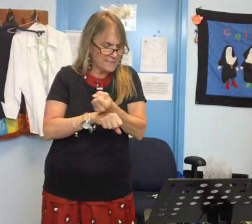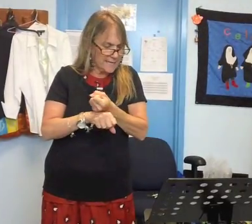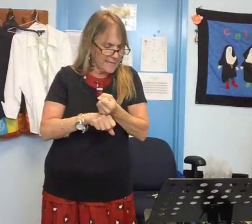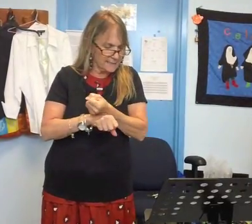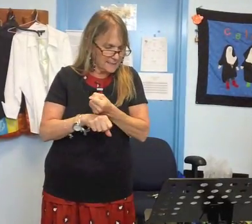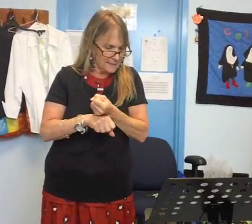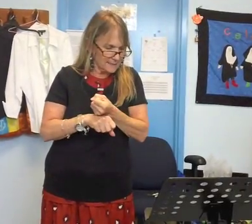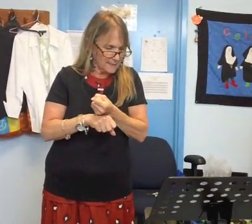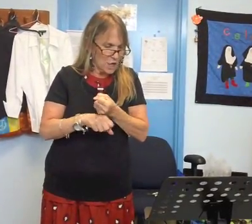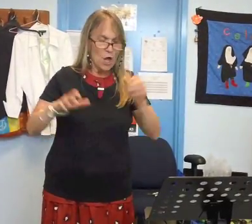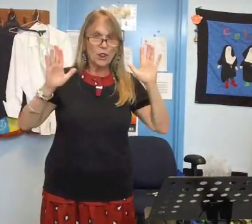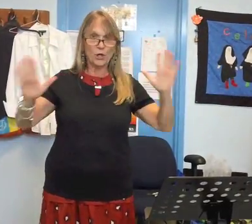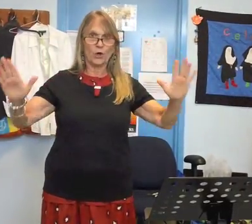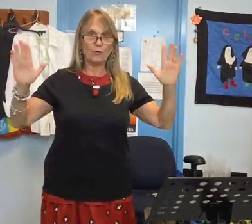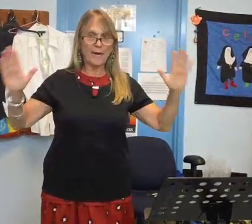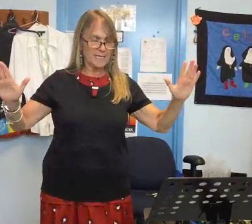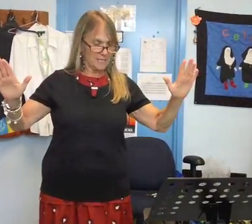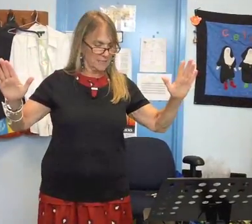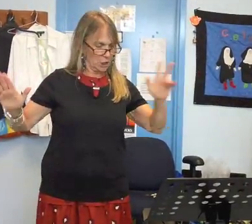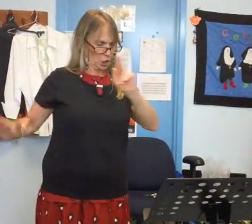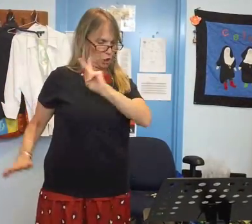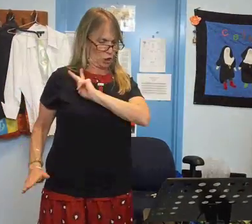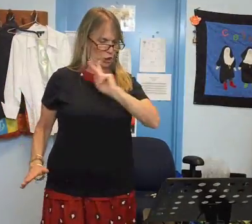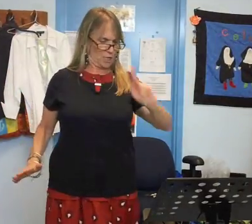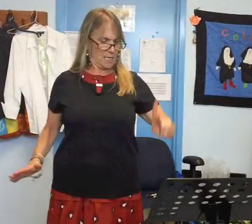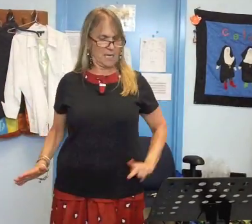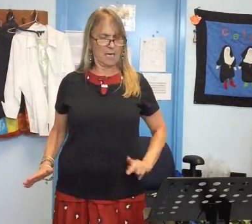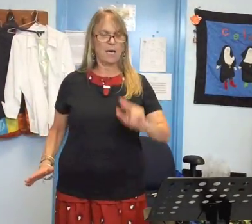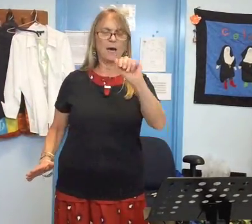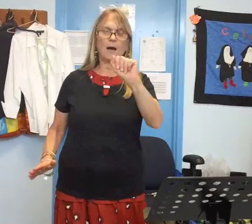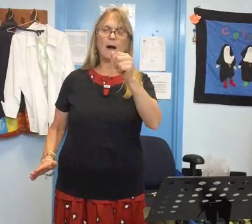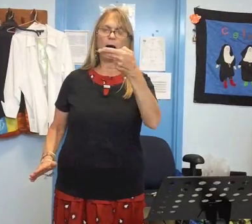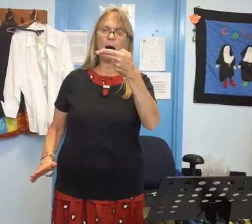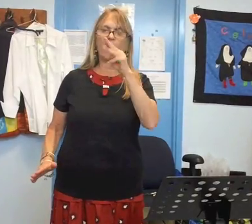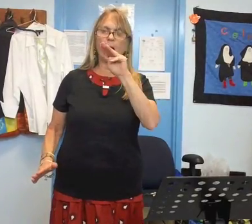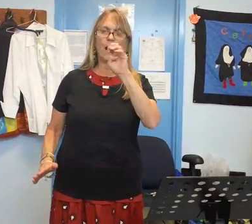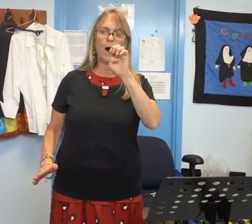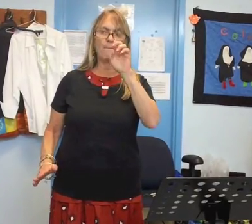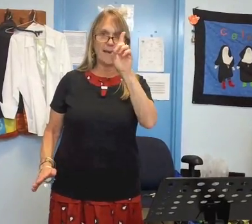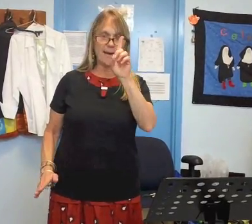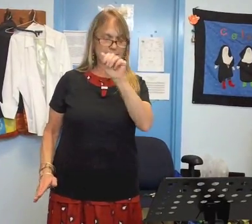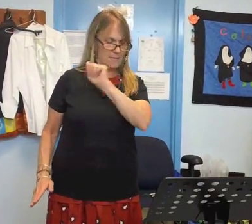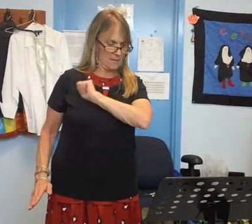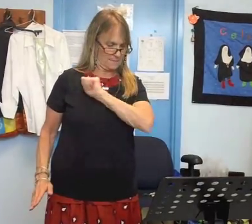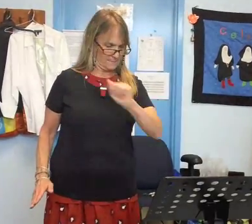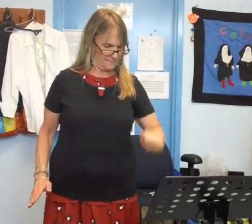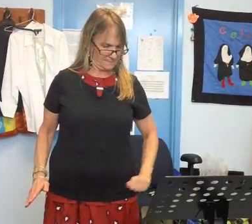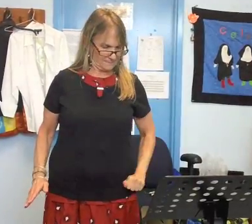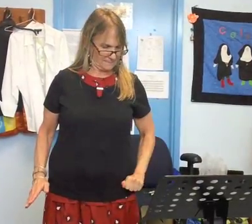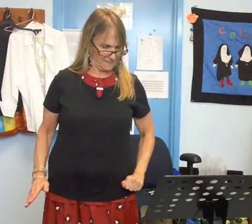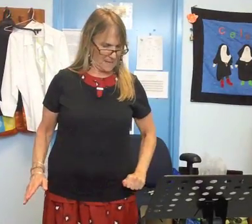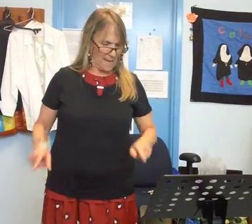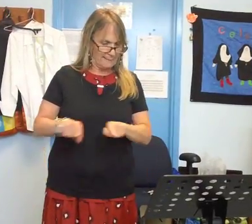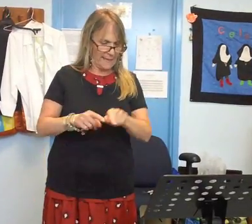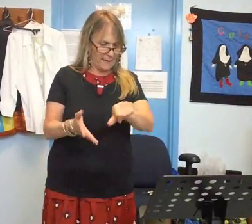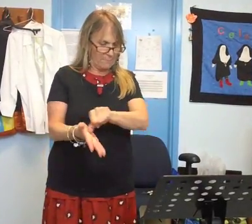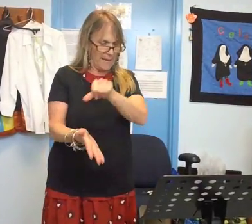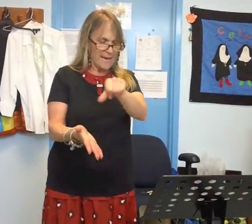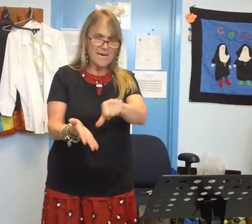sand the great sheet Ahmed like a page